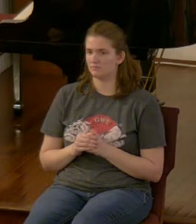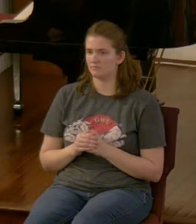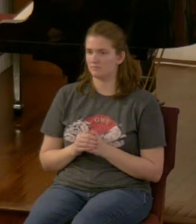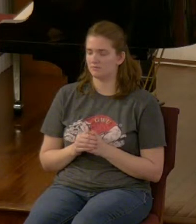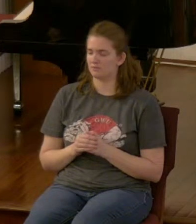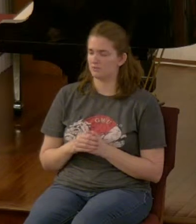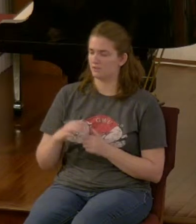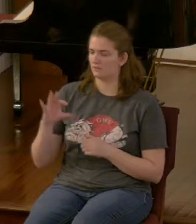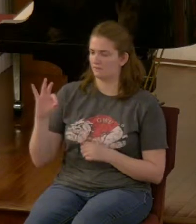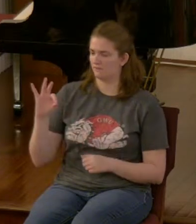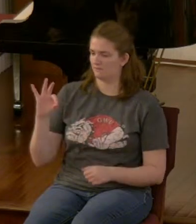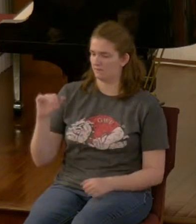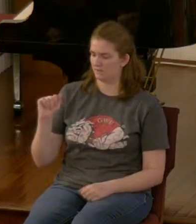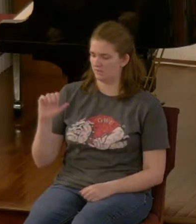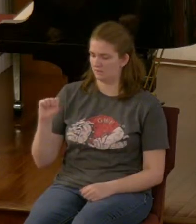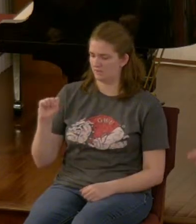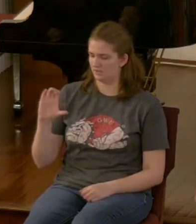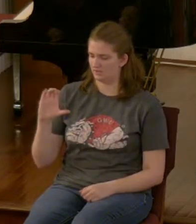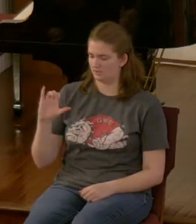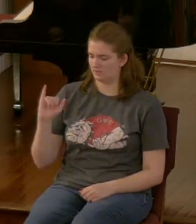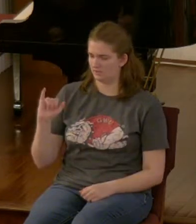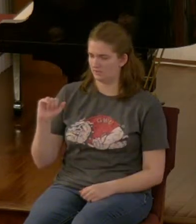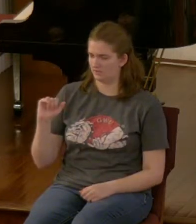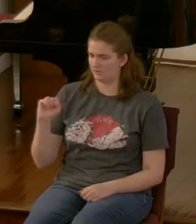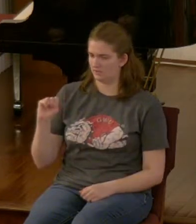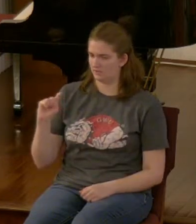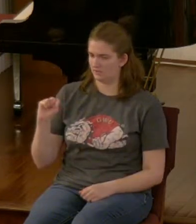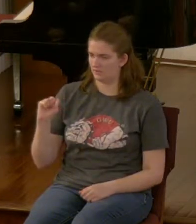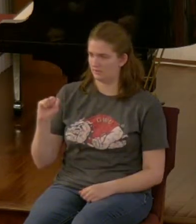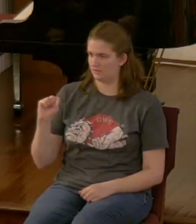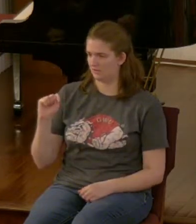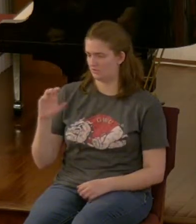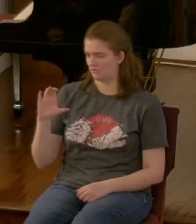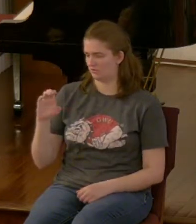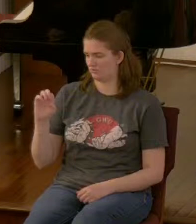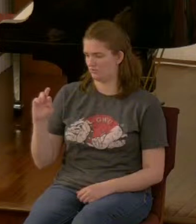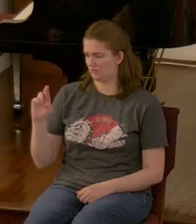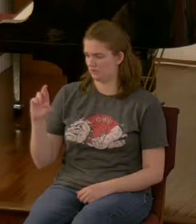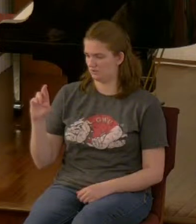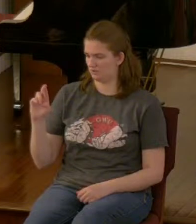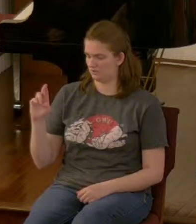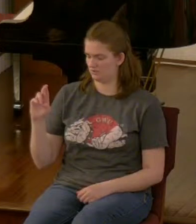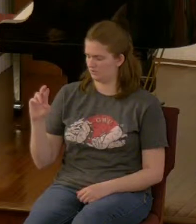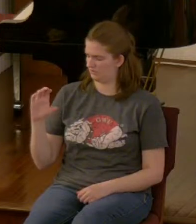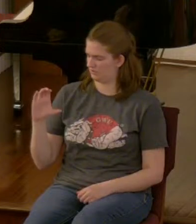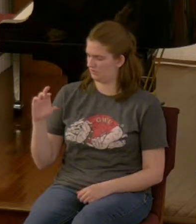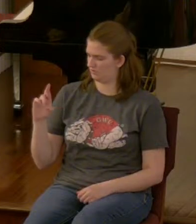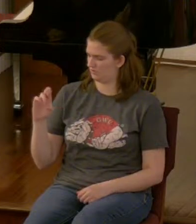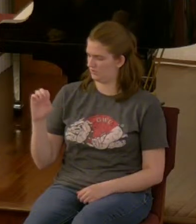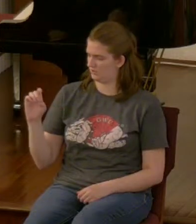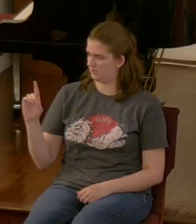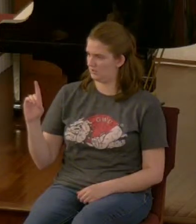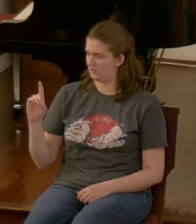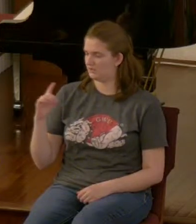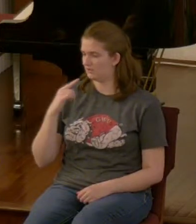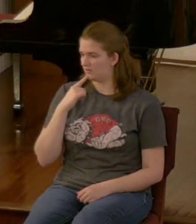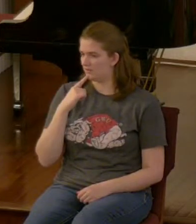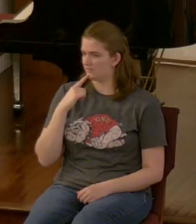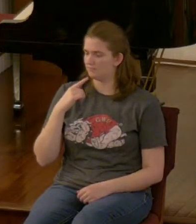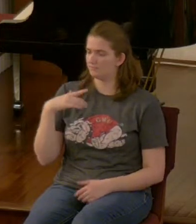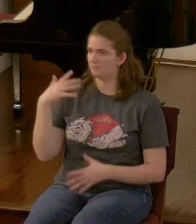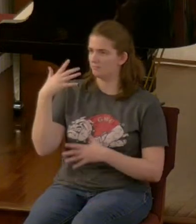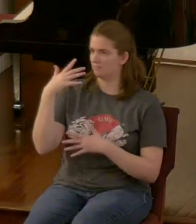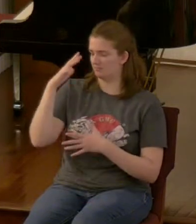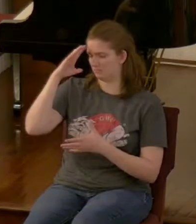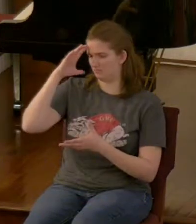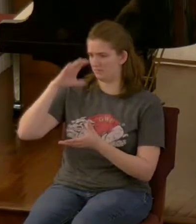fascist creed of Italy I believe in Rome eternal the mother of my fatherland and in Italy her